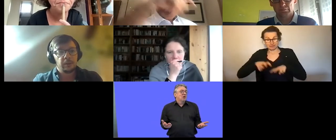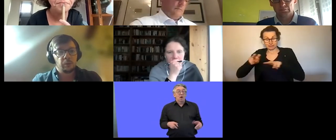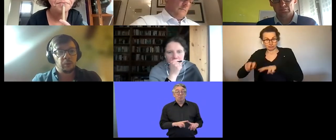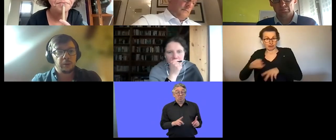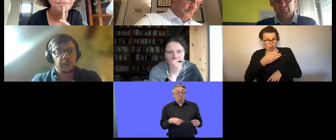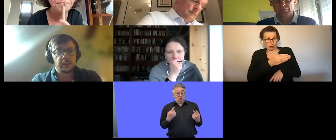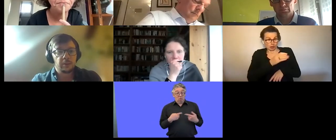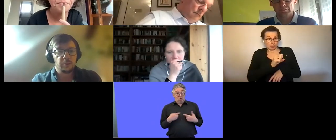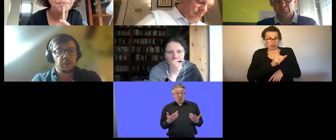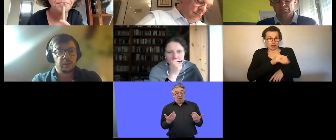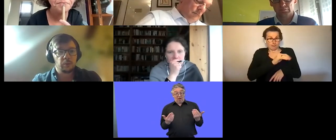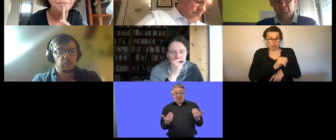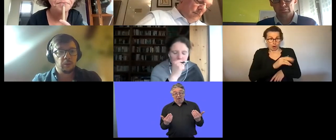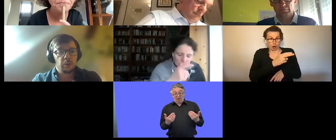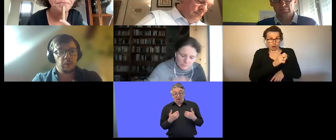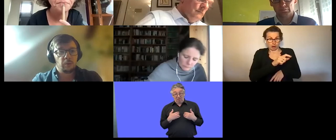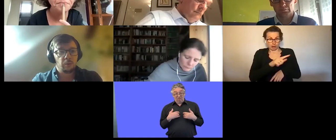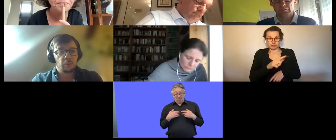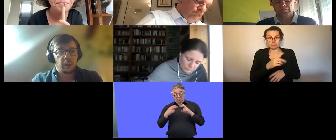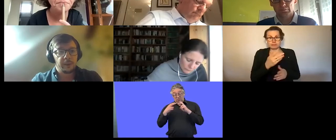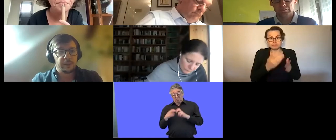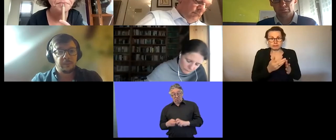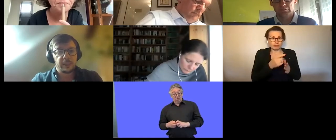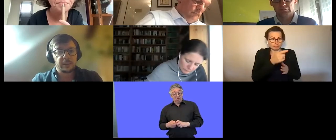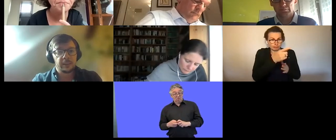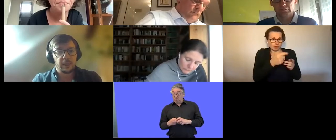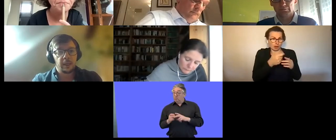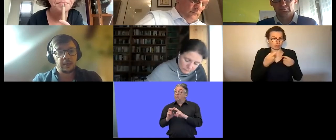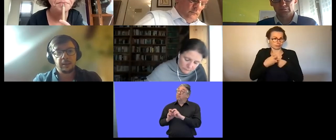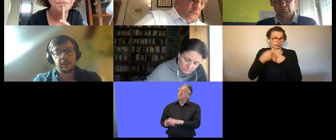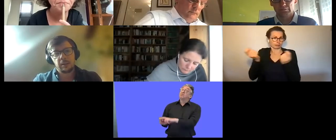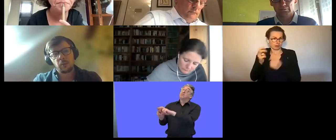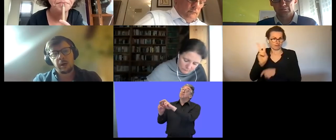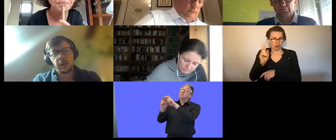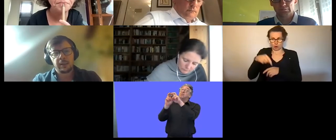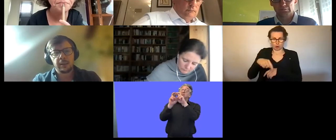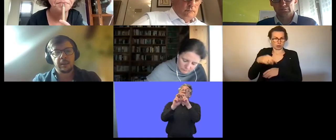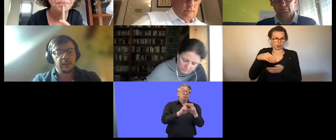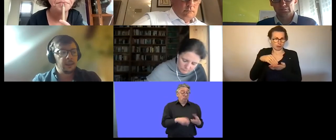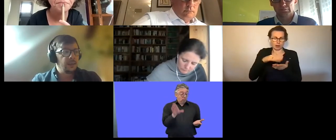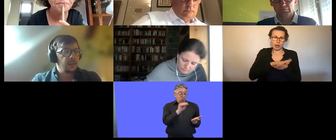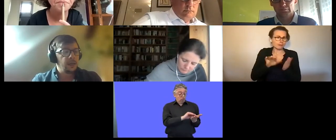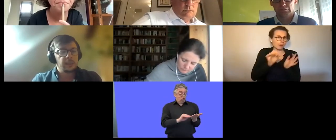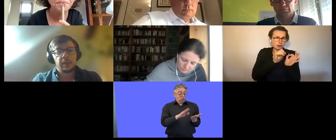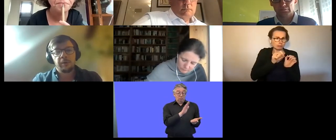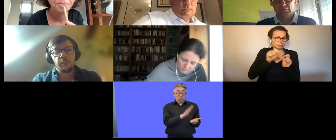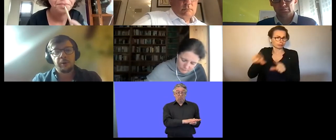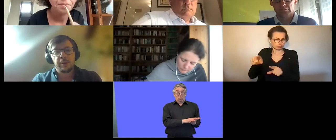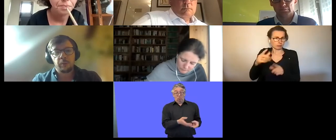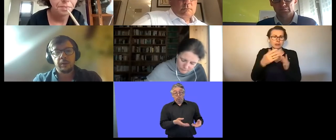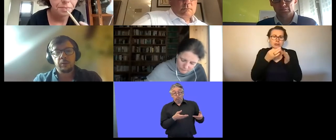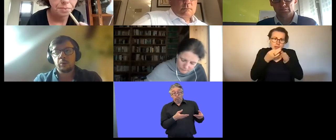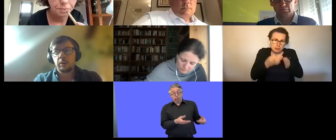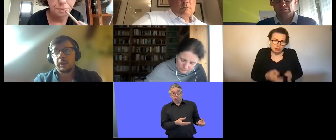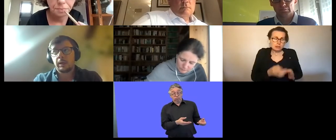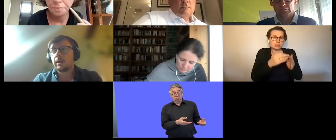can send it to you and you can distribute it to to those who are participating uh here it's quite a detailed uh study on their model